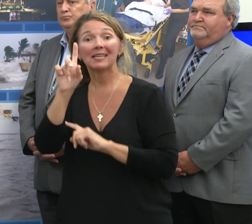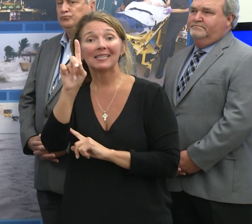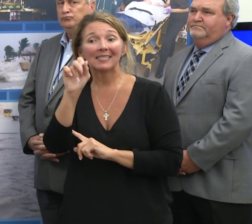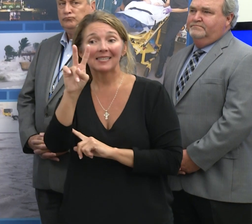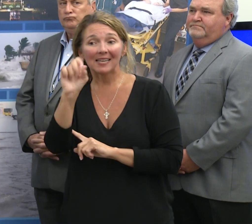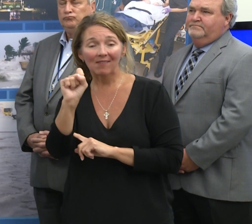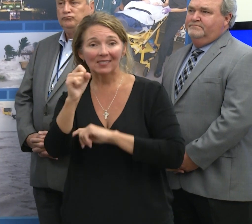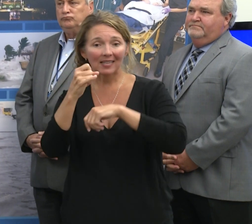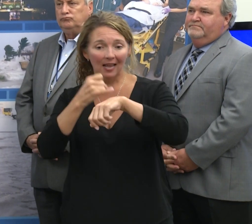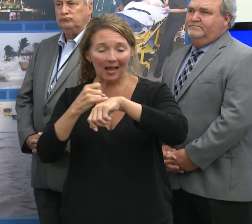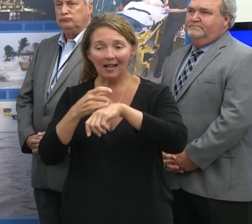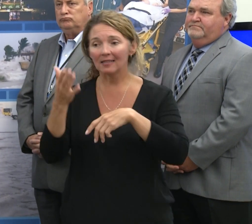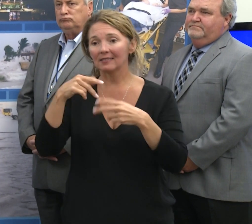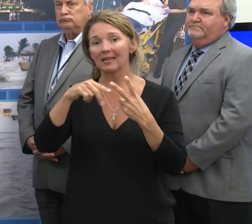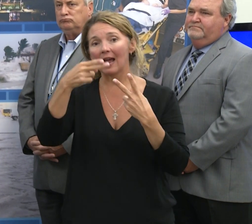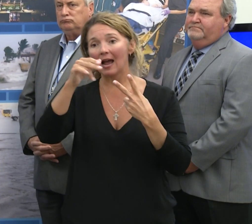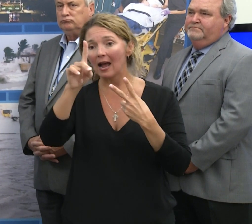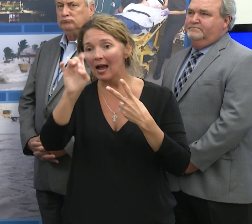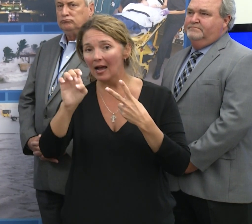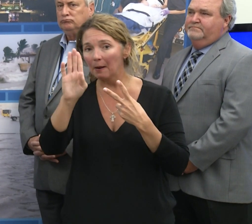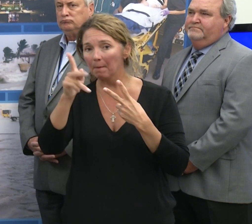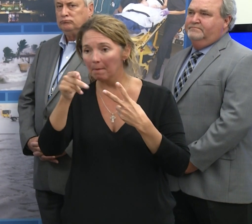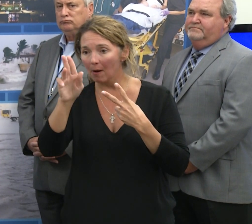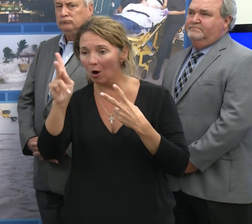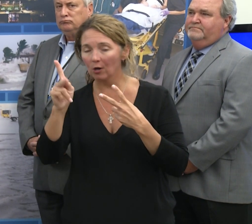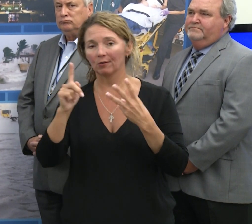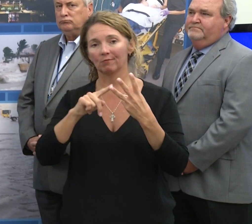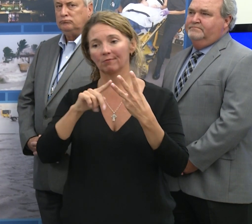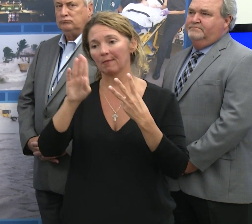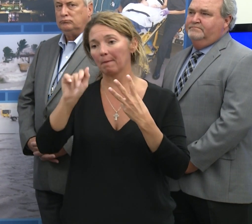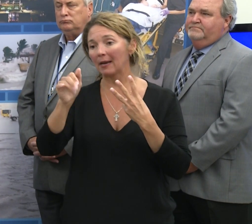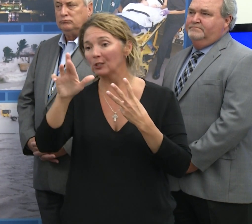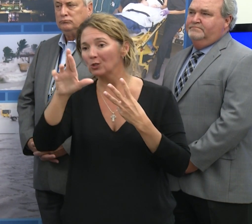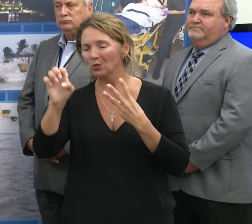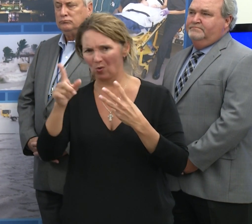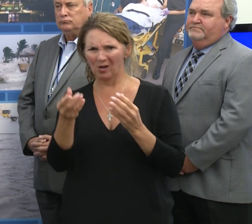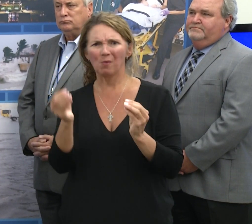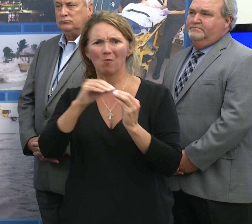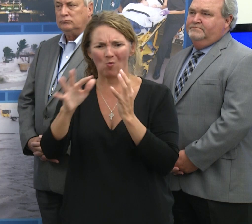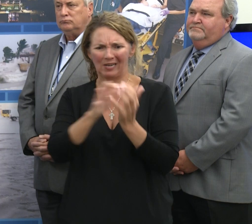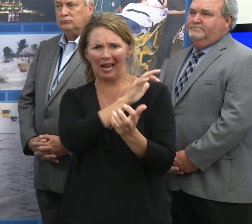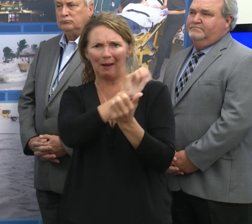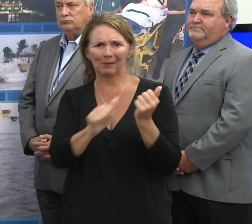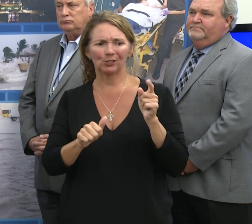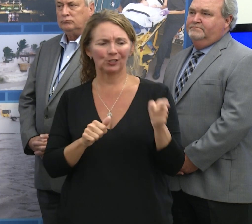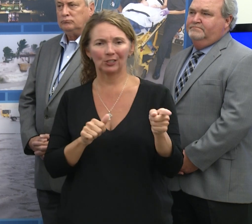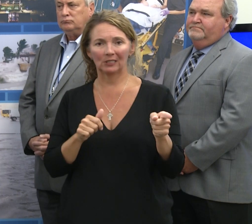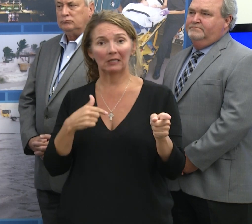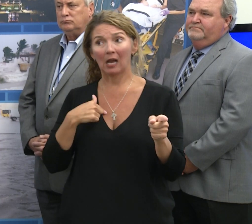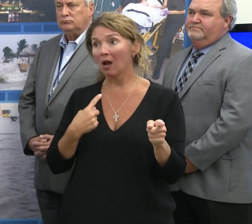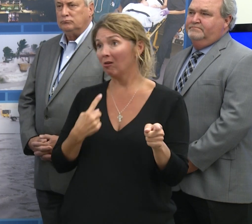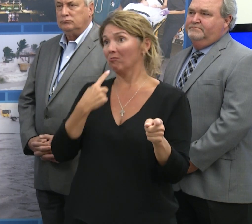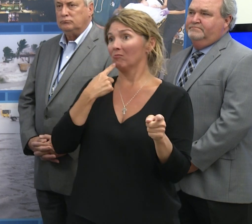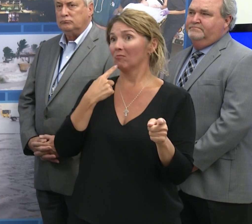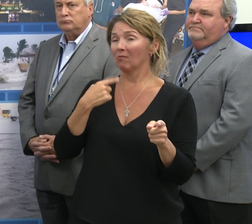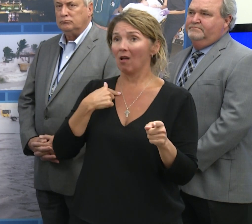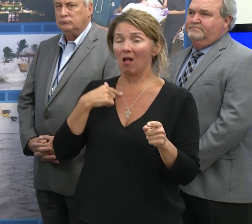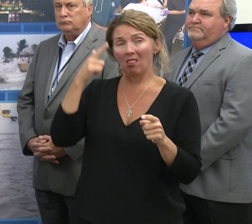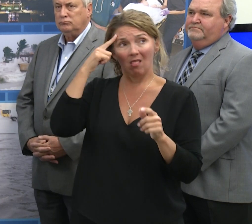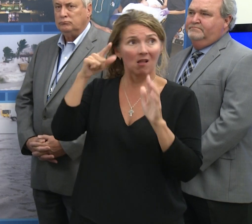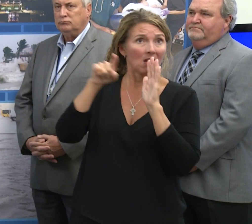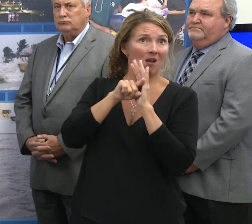Islands and Bayshore area and Hyde Park, the damage would be far more significant. So I don't regret at all